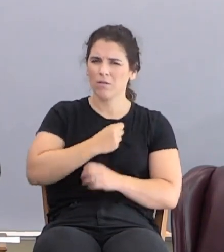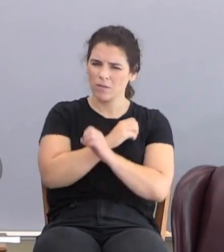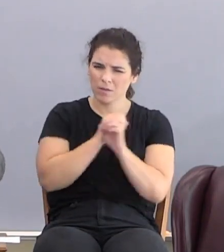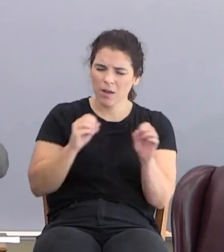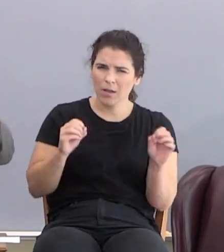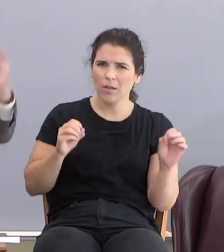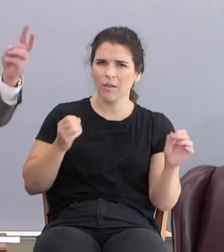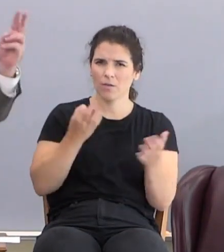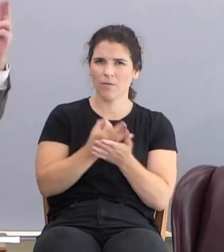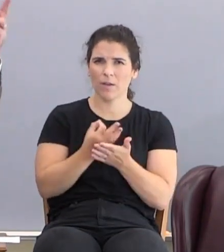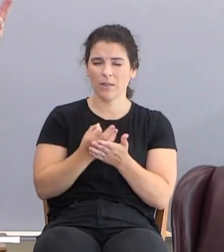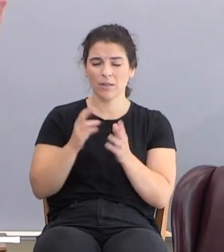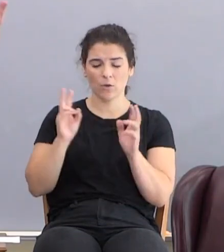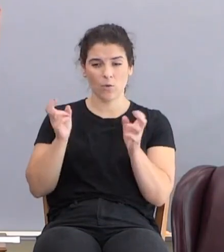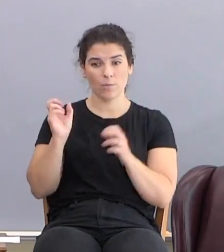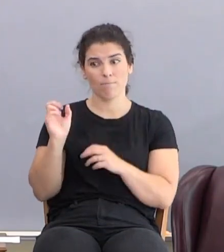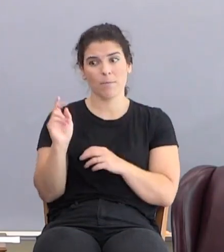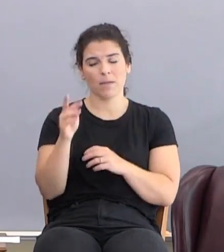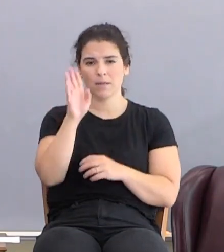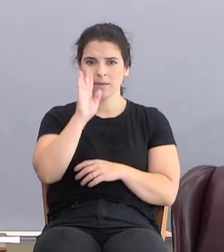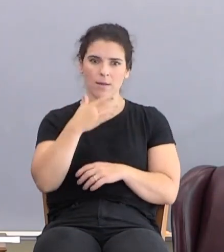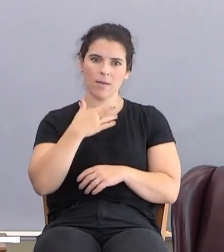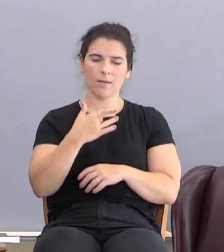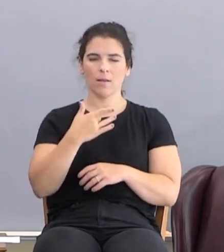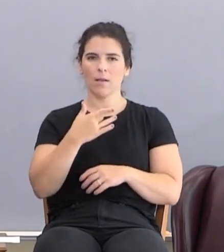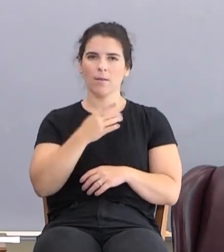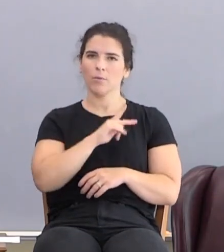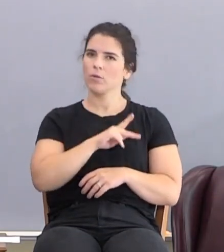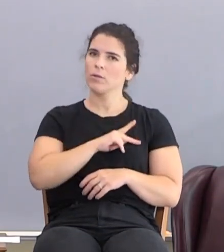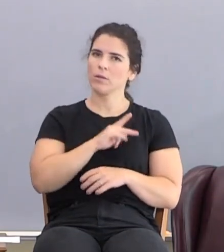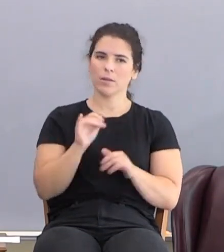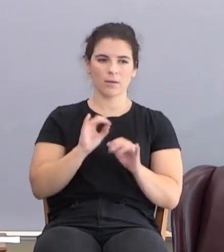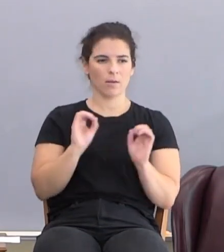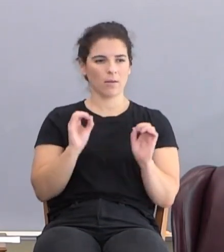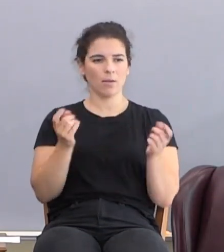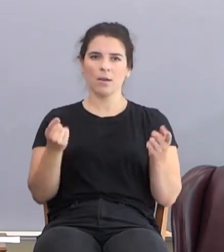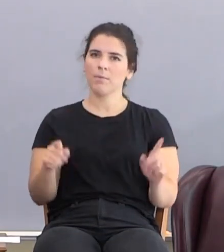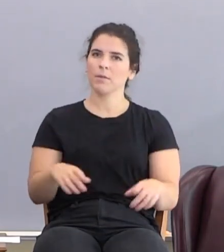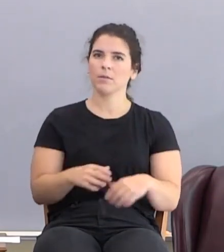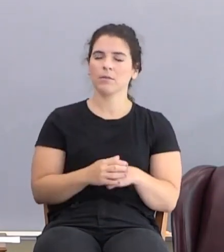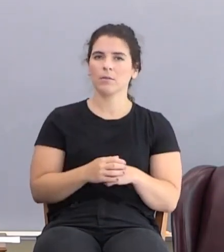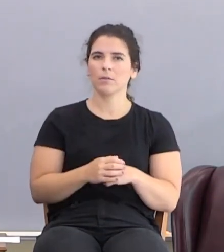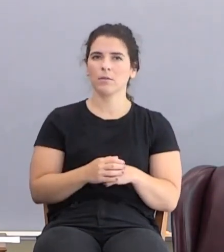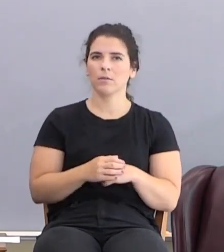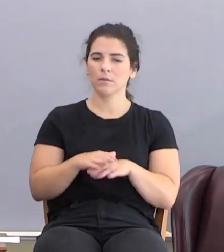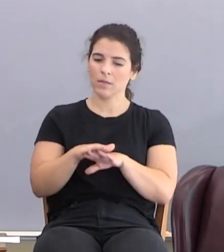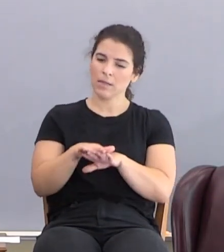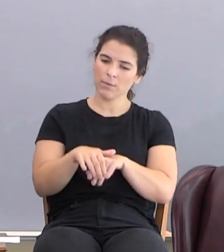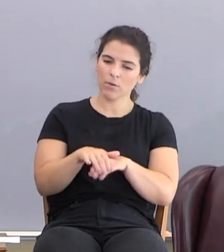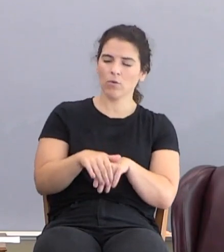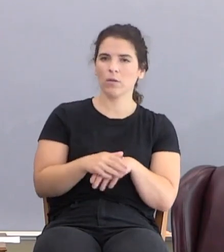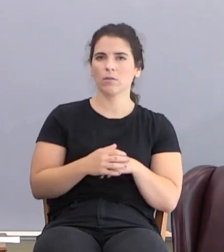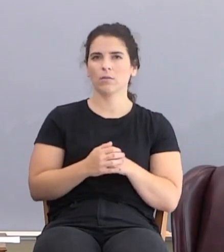resumes his godly persona like nothing had happened. He's a hypocrite.